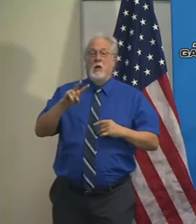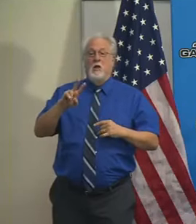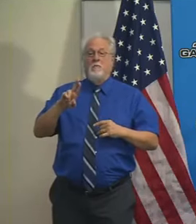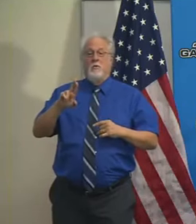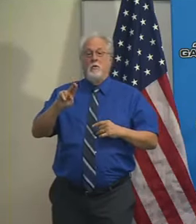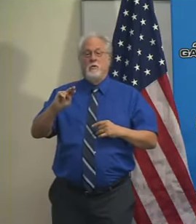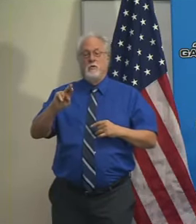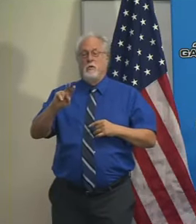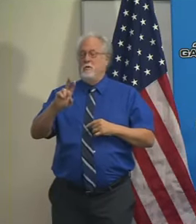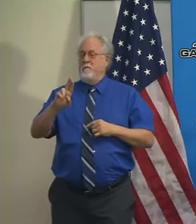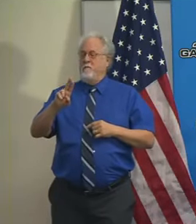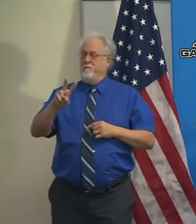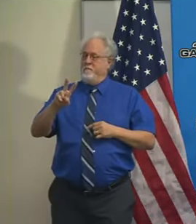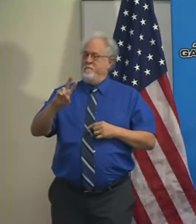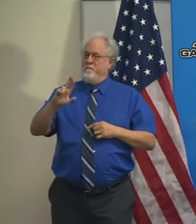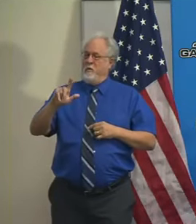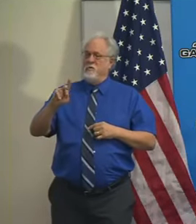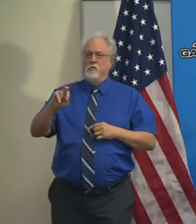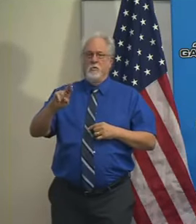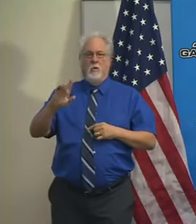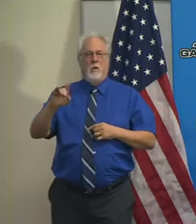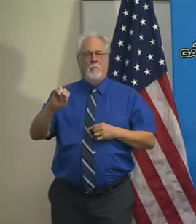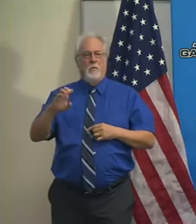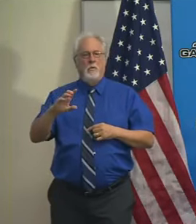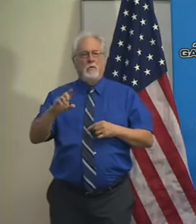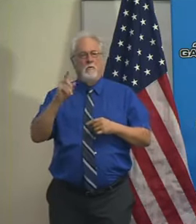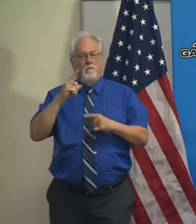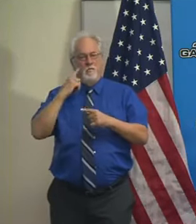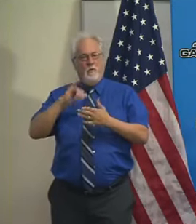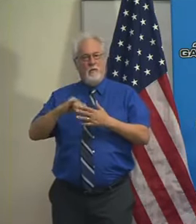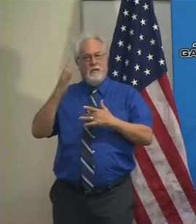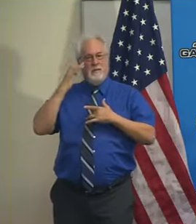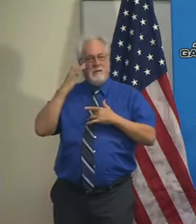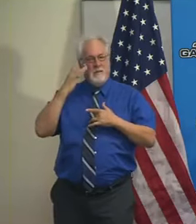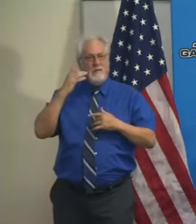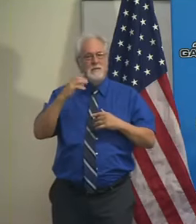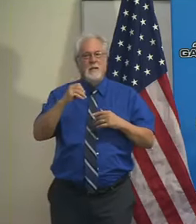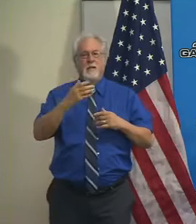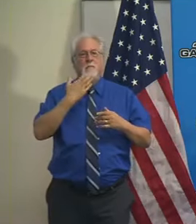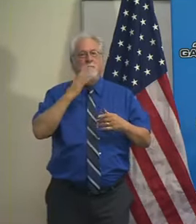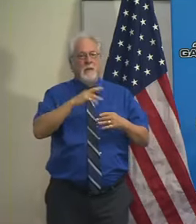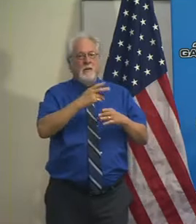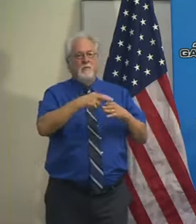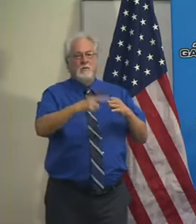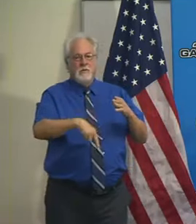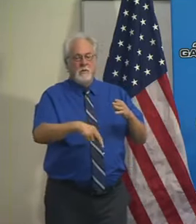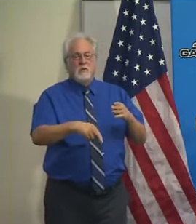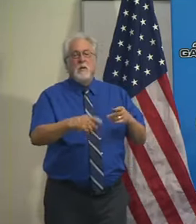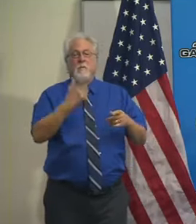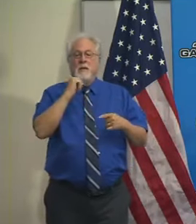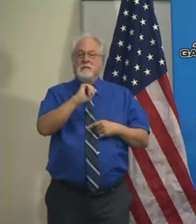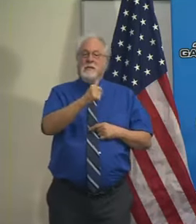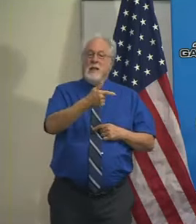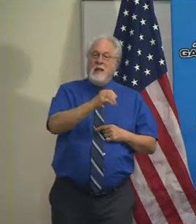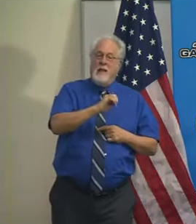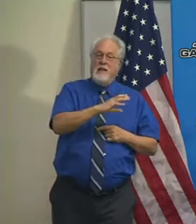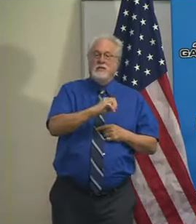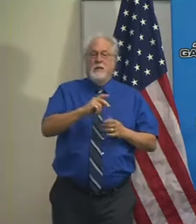disease and have a poor outcome because of age, but also because of the comorbid health conditions.